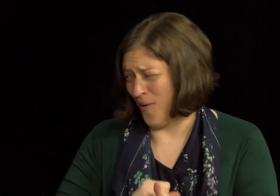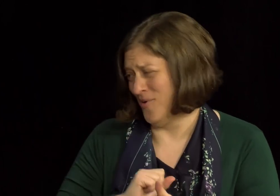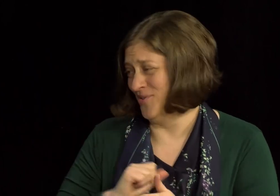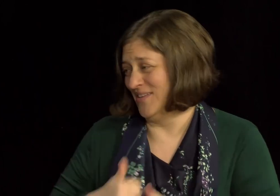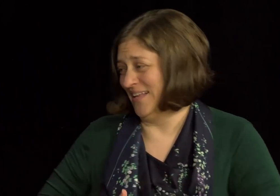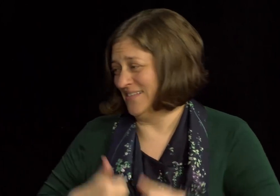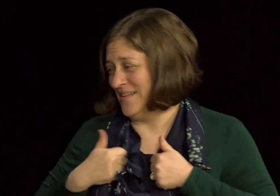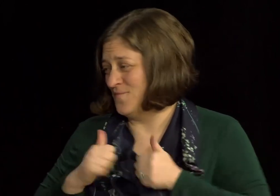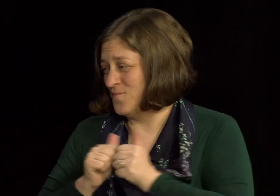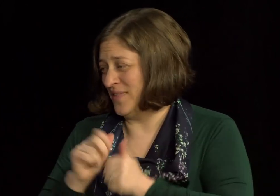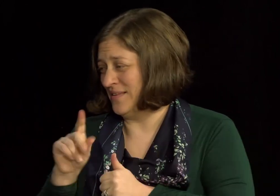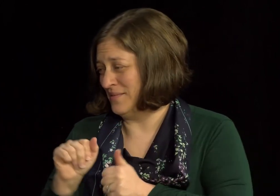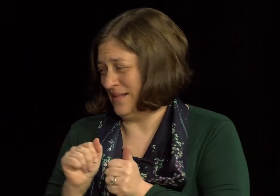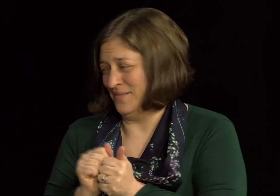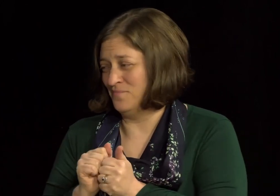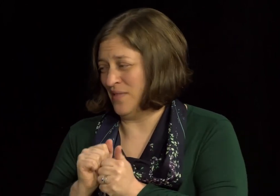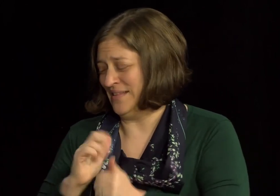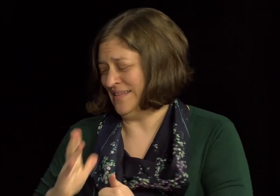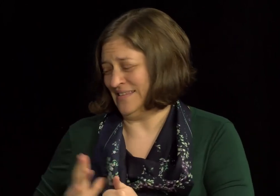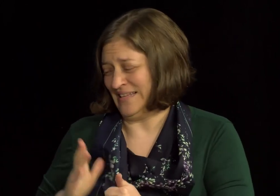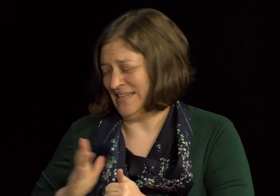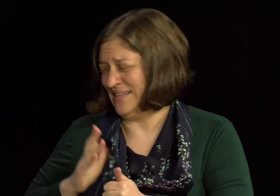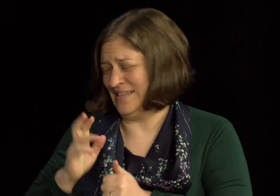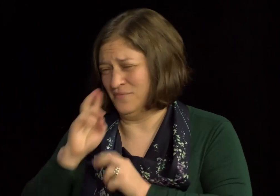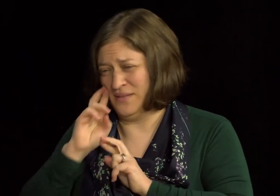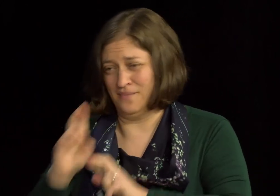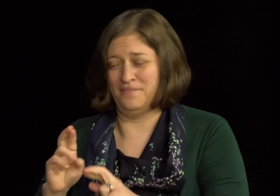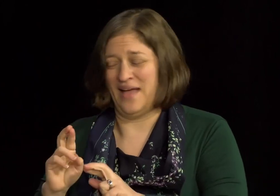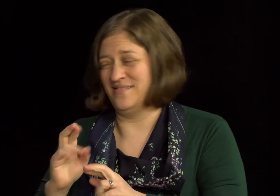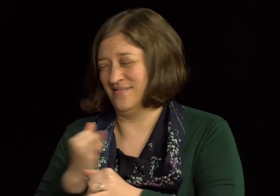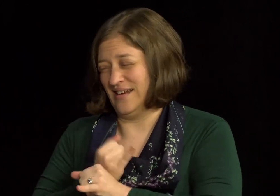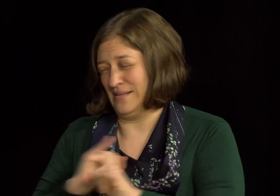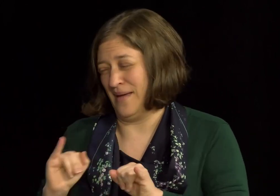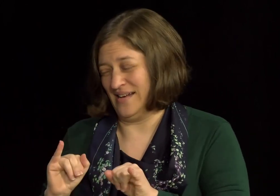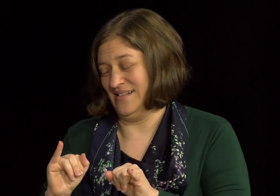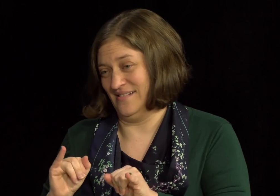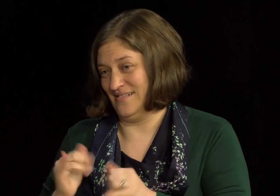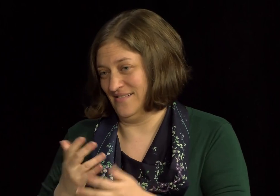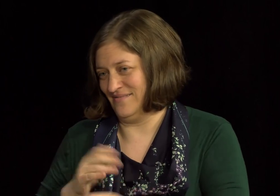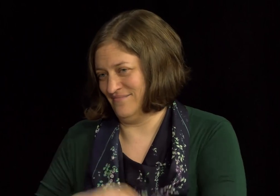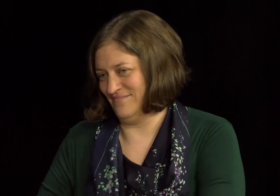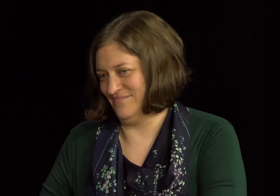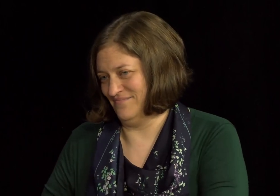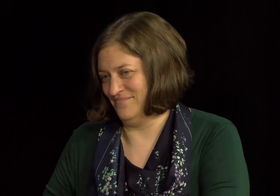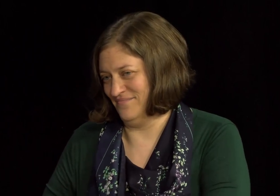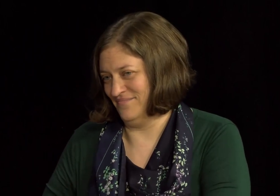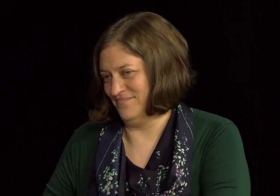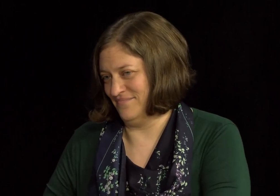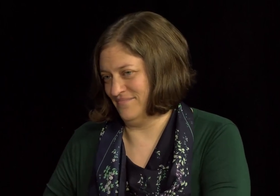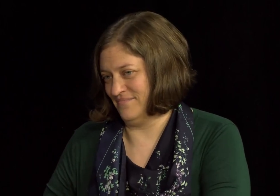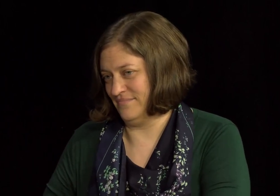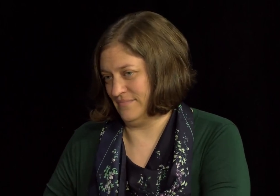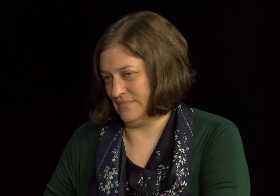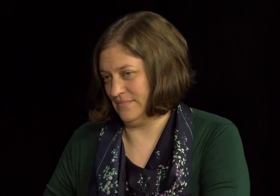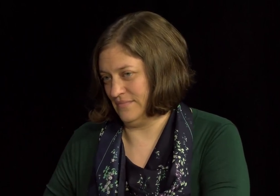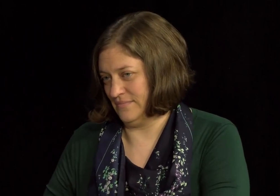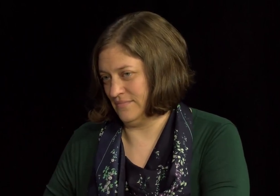the state the best we can be, um, to make living situations for people with disabilities better, so that people who have disabilities can feel